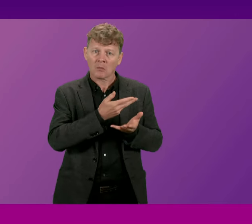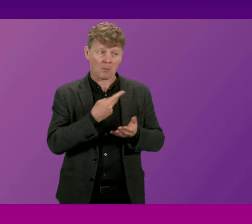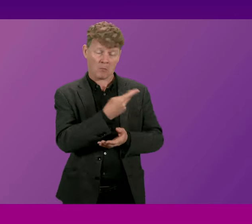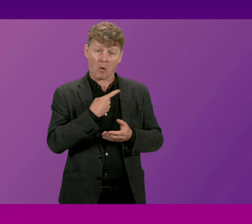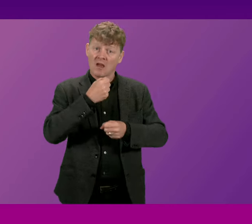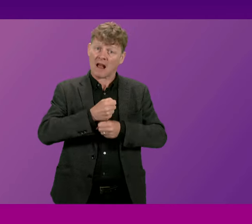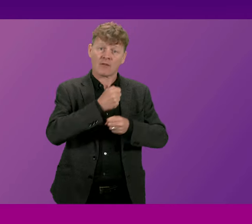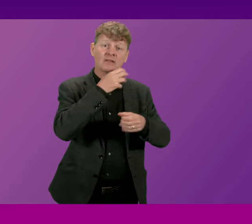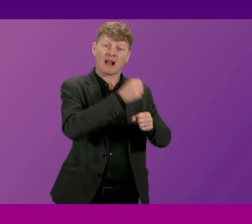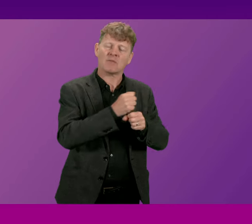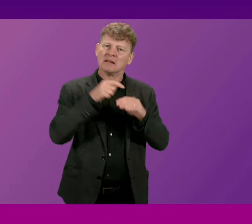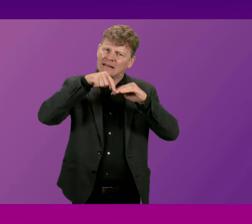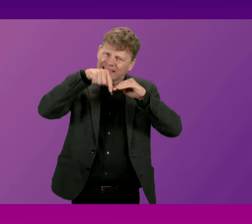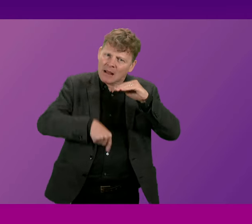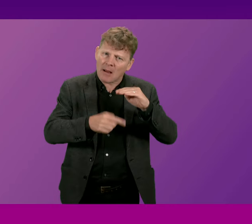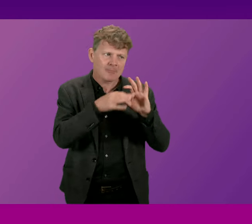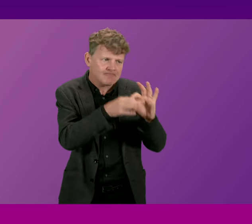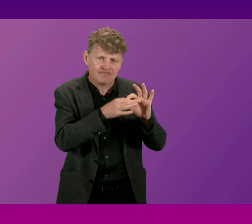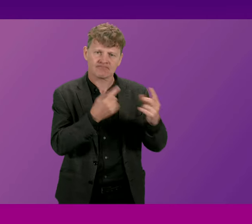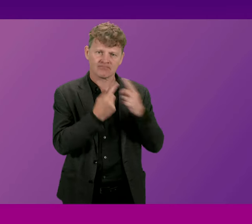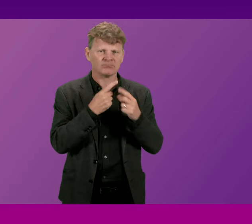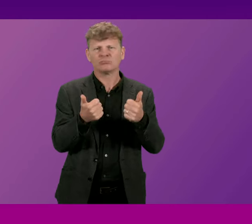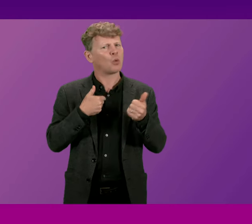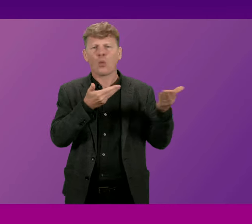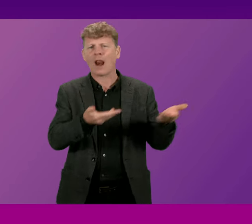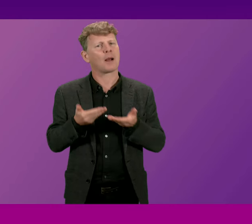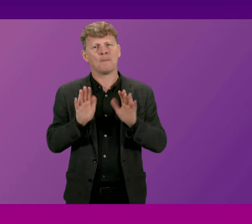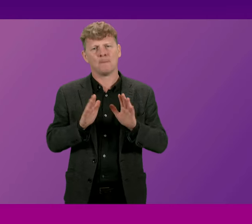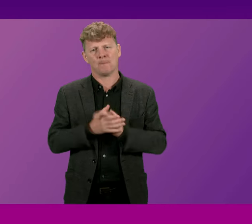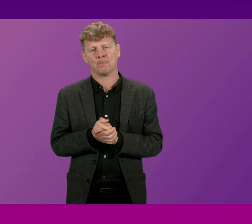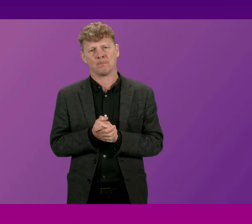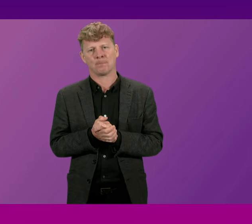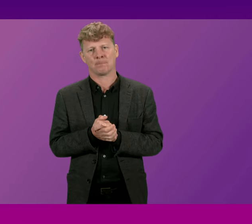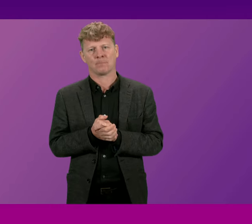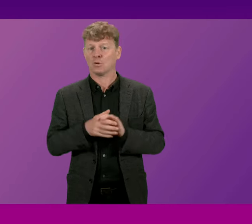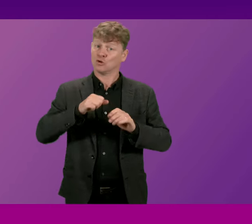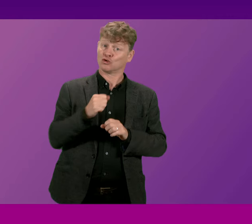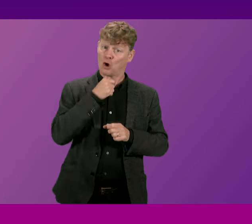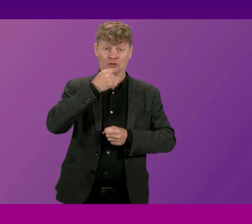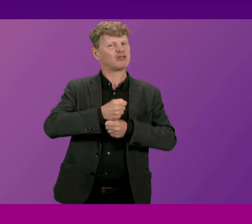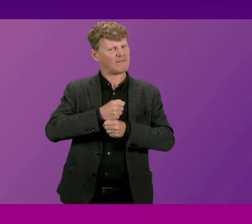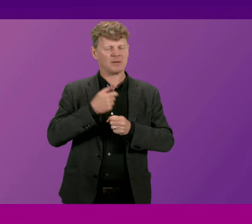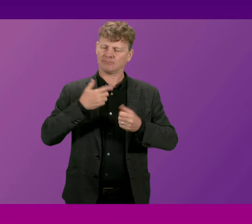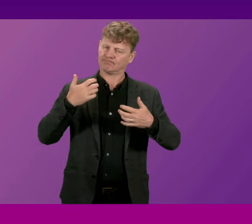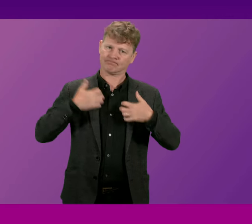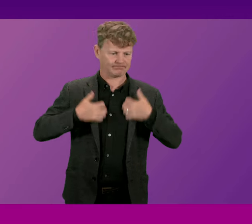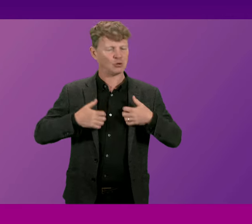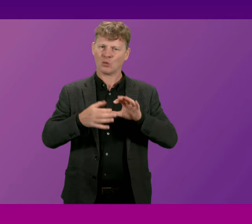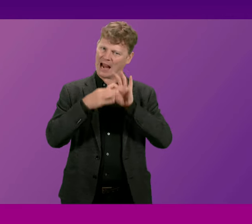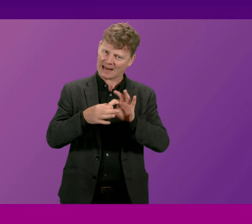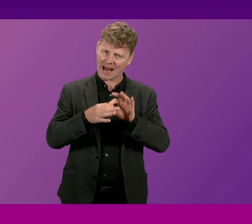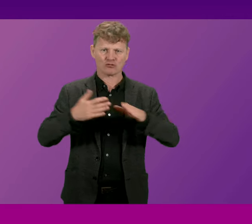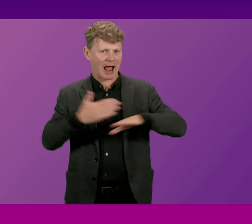there has been deep engagement on some of those questions which I welcome and that will be and the Scottish Government will engage in all of that